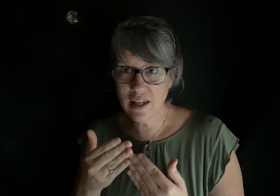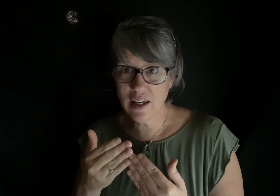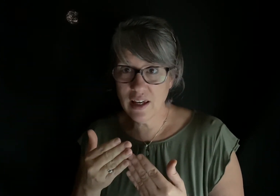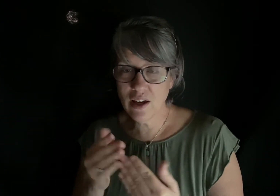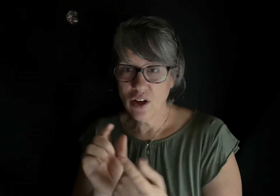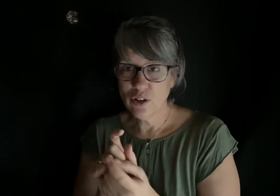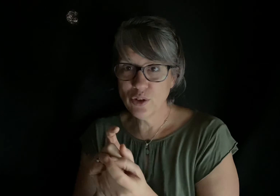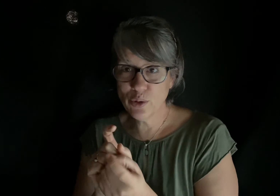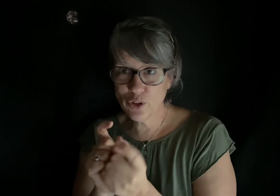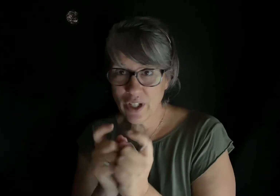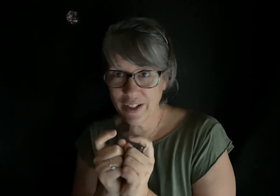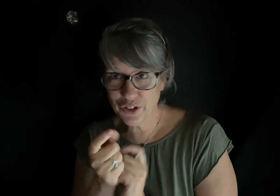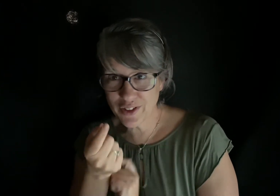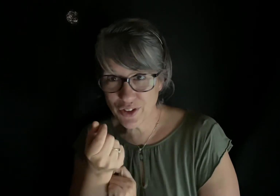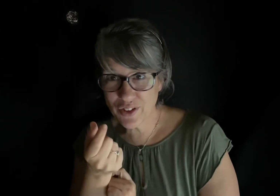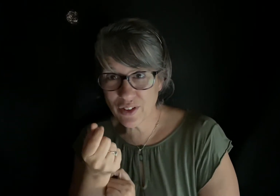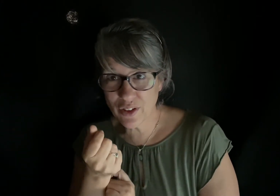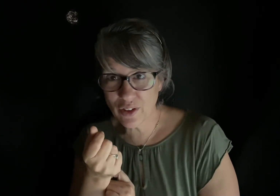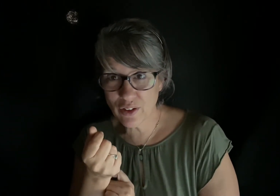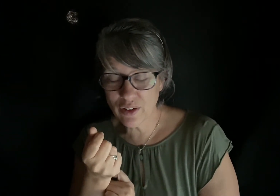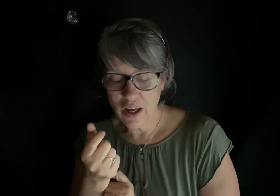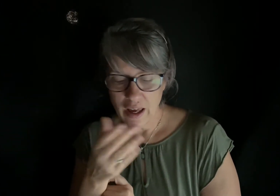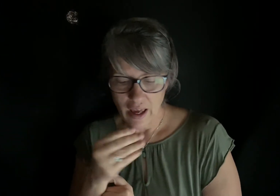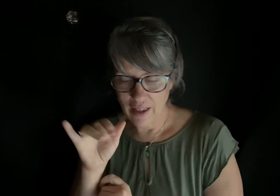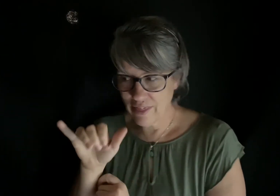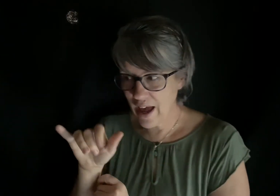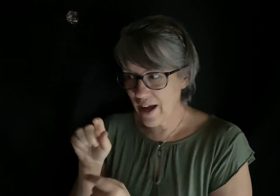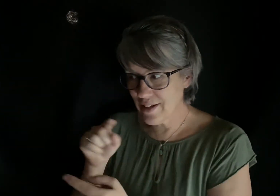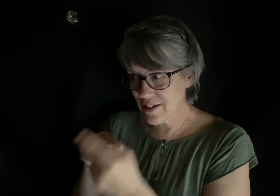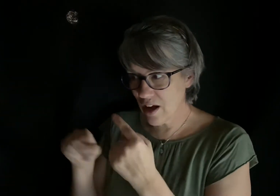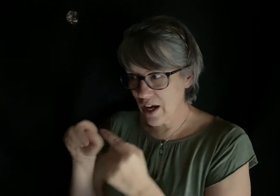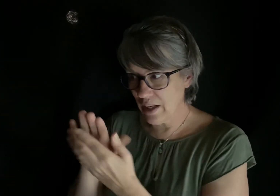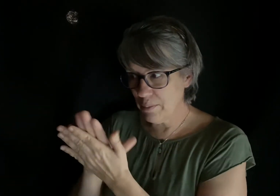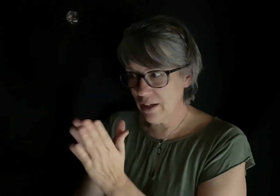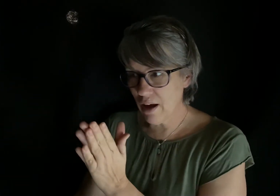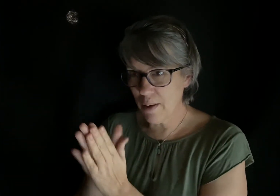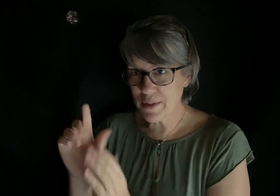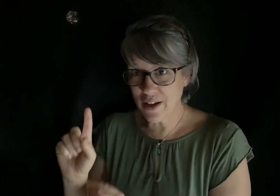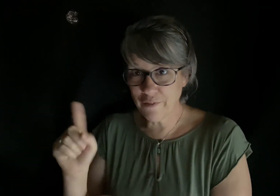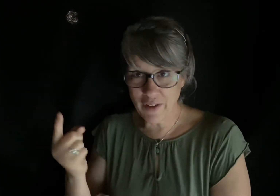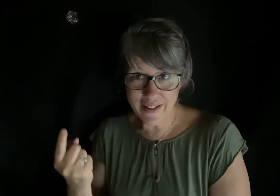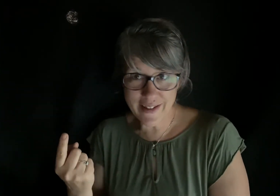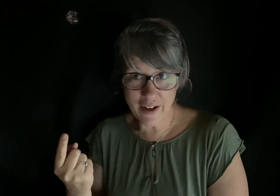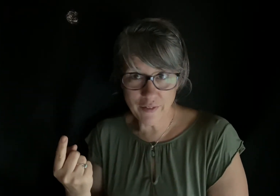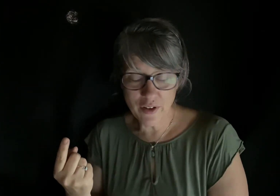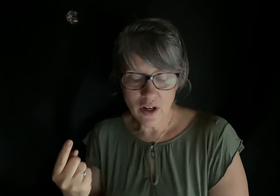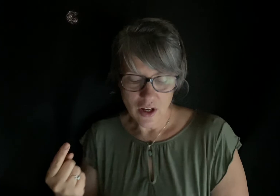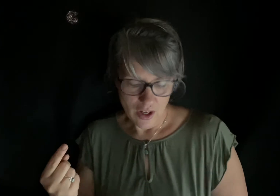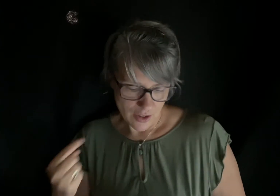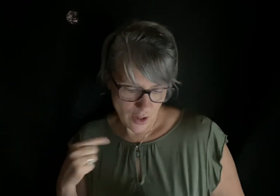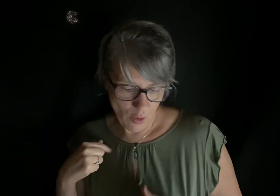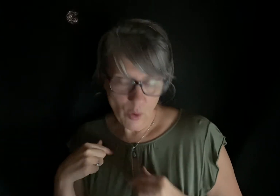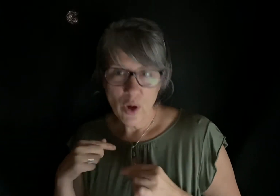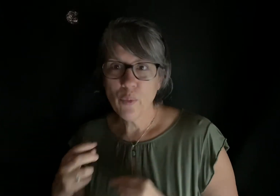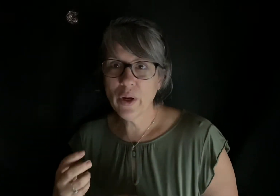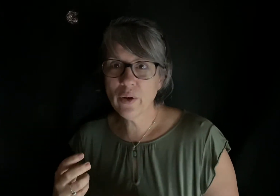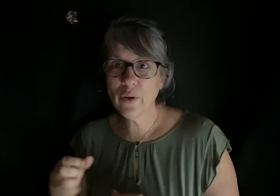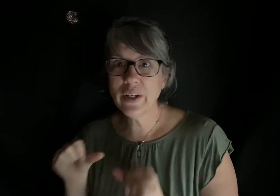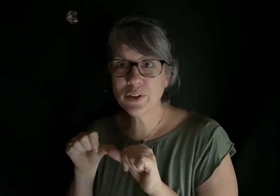to change it just a little, and that sign becomes offensive. So we are going to